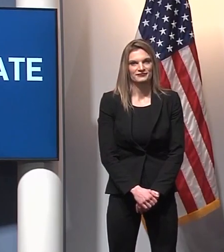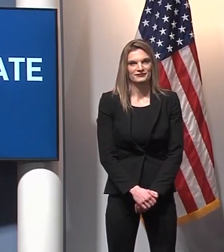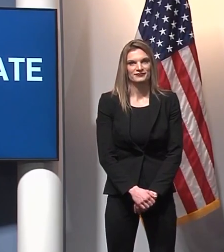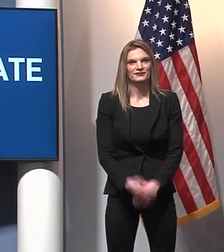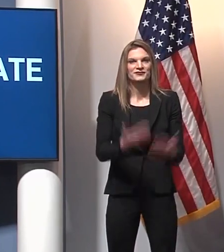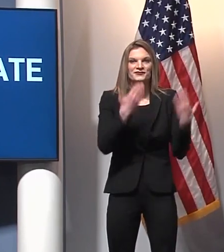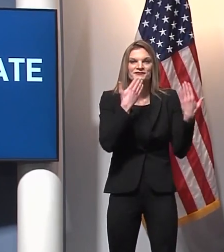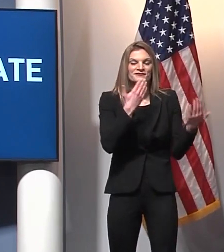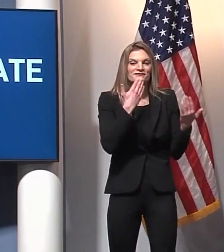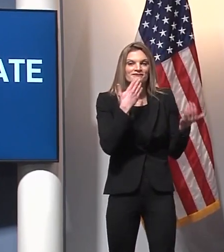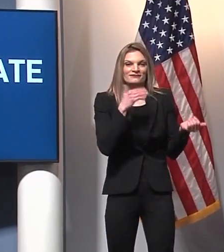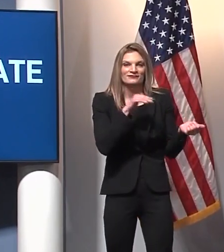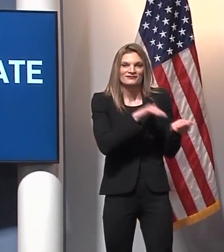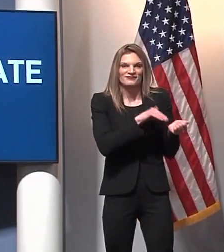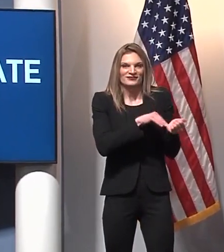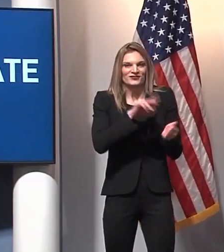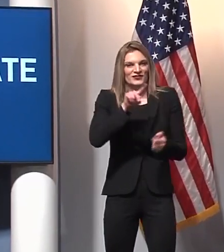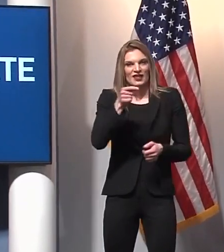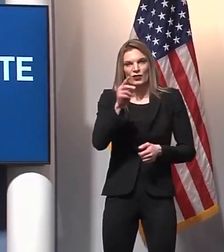Thank you, Dr. Khaldun.